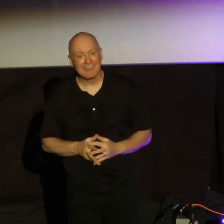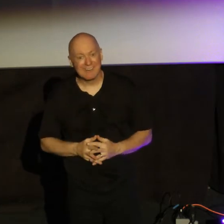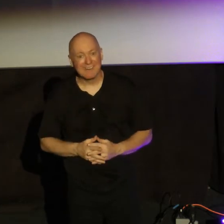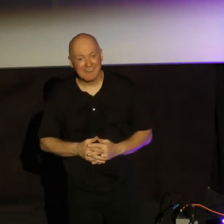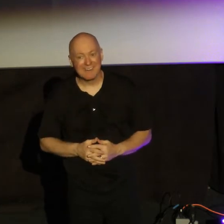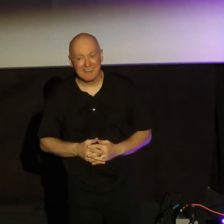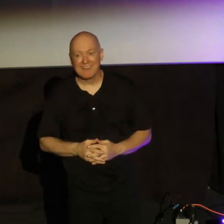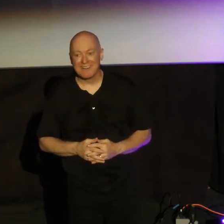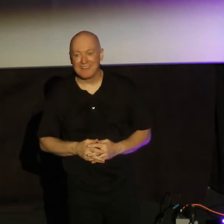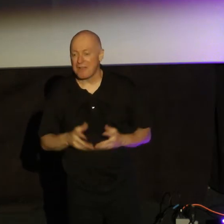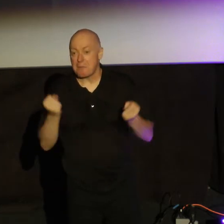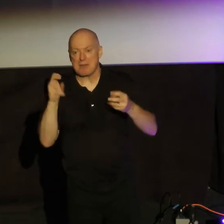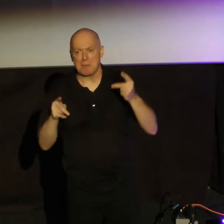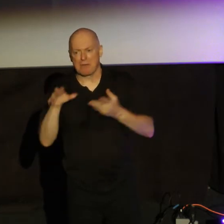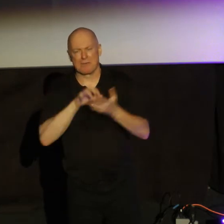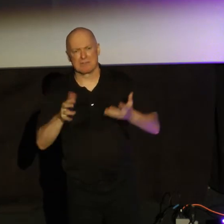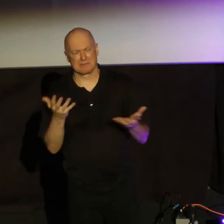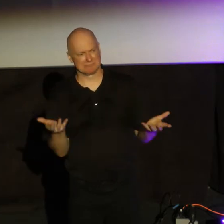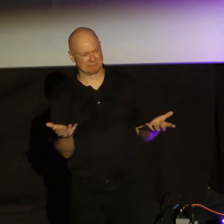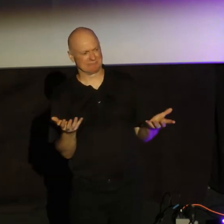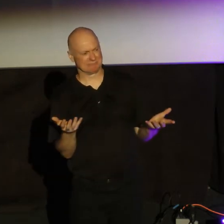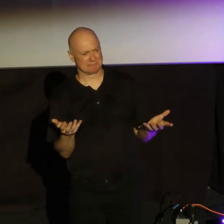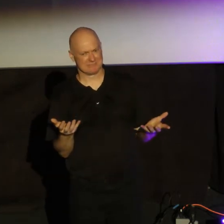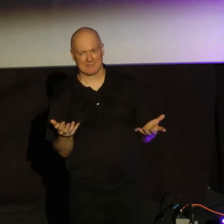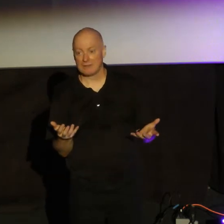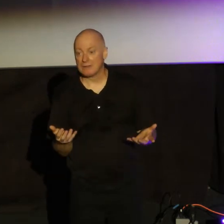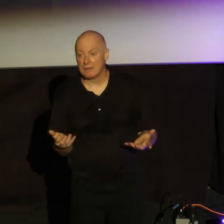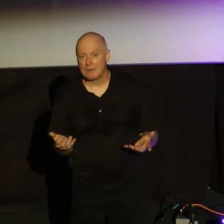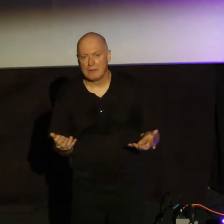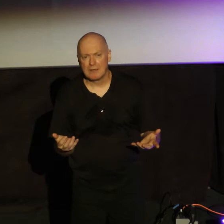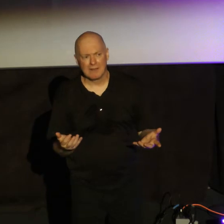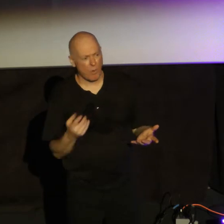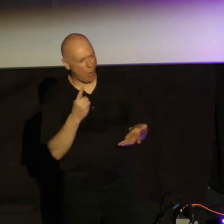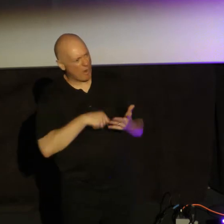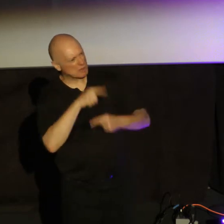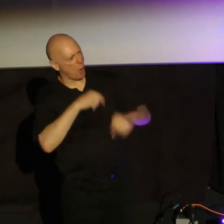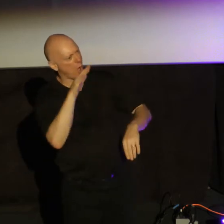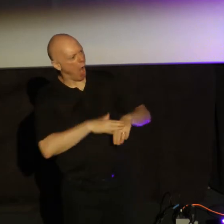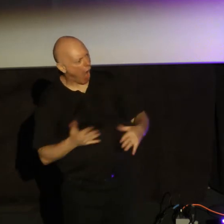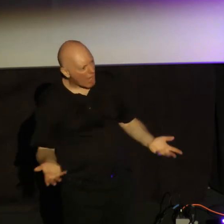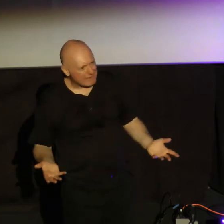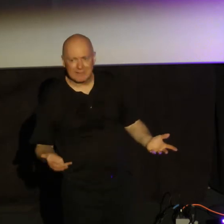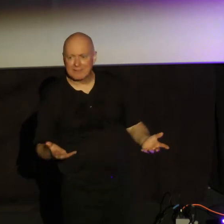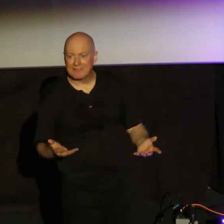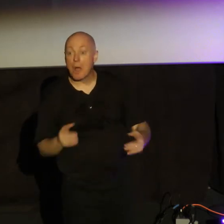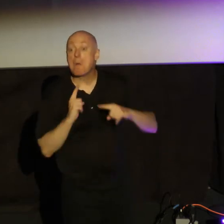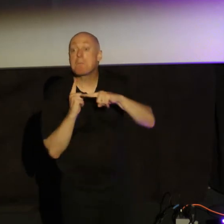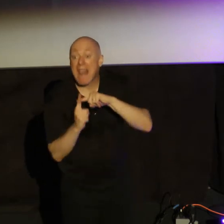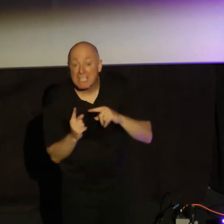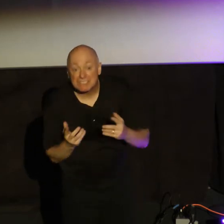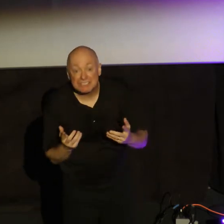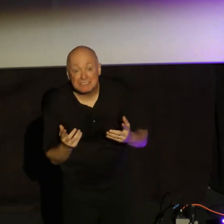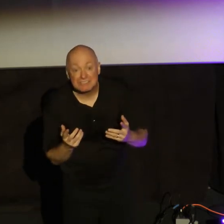Okay? Now that's something that they would have known only the pagans do. What's going on? Now plus, plus this,